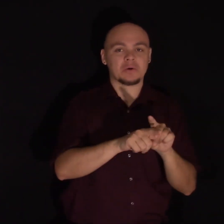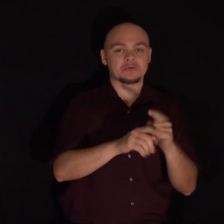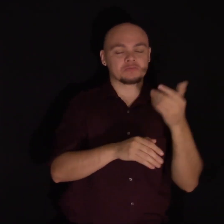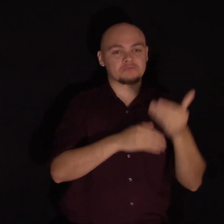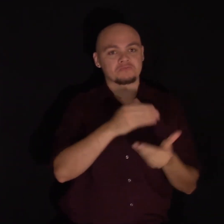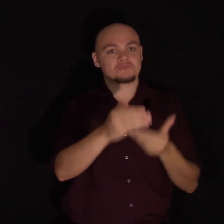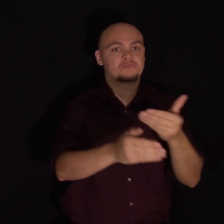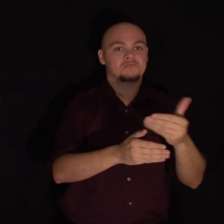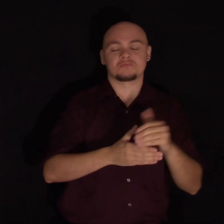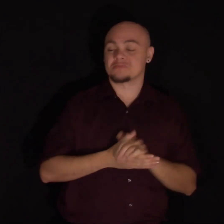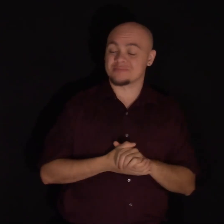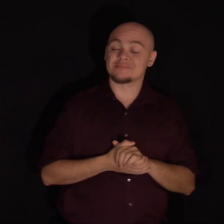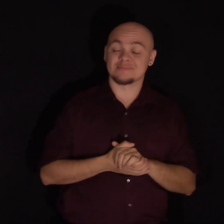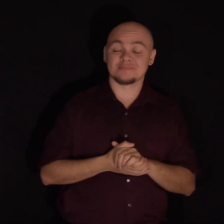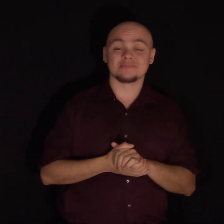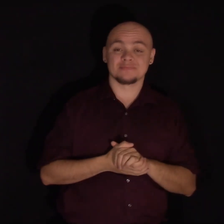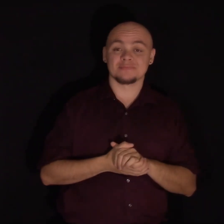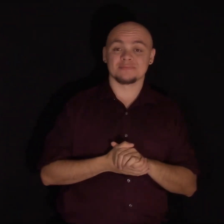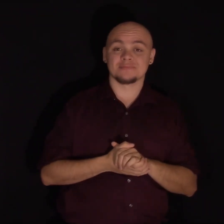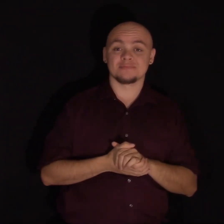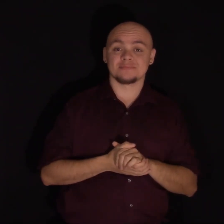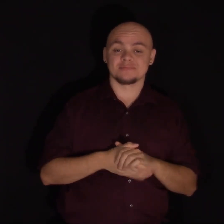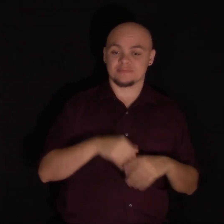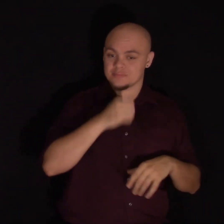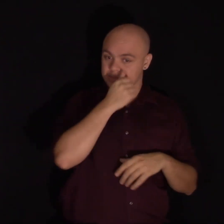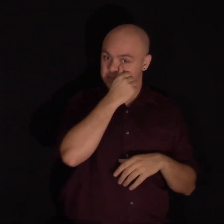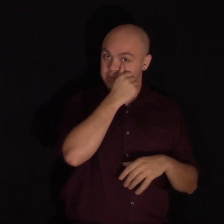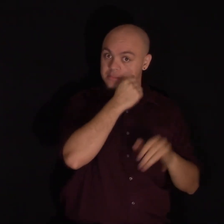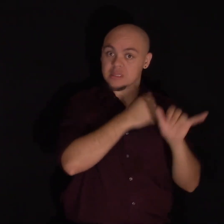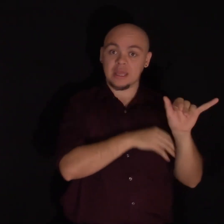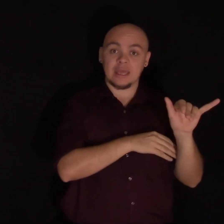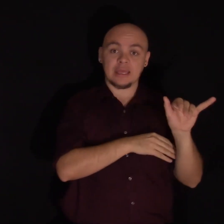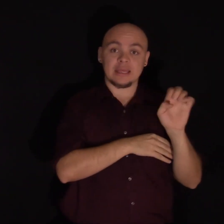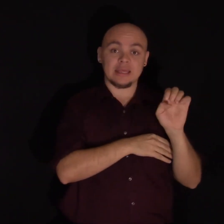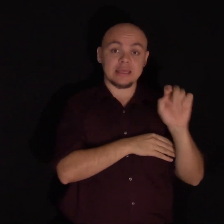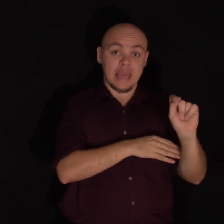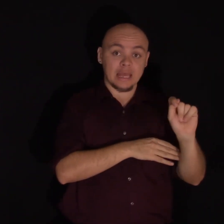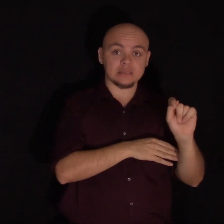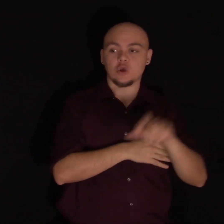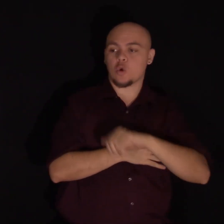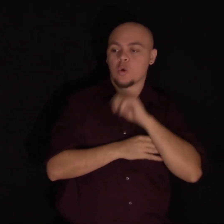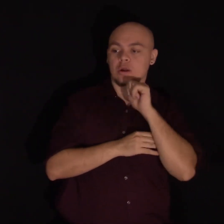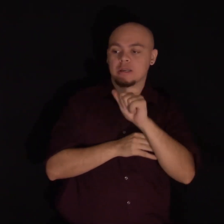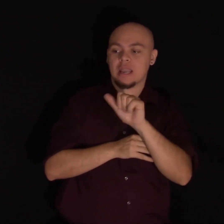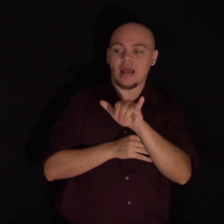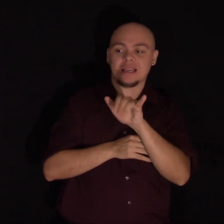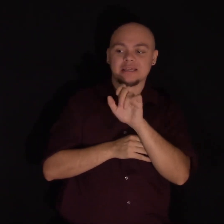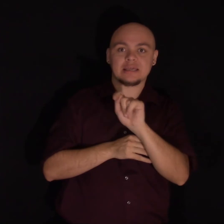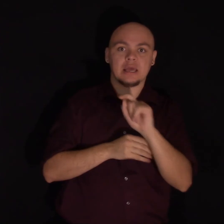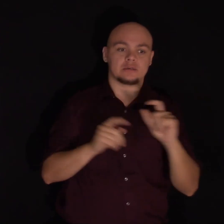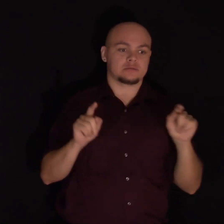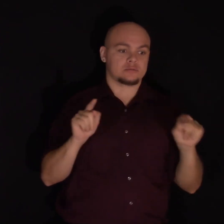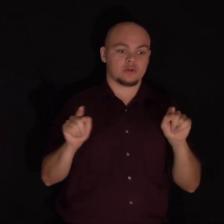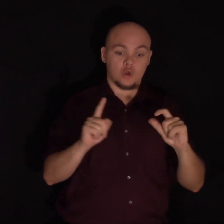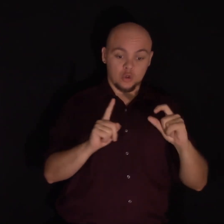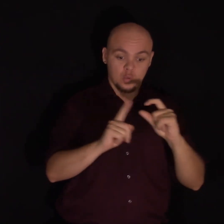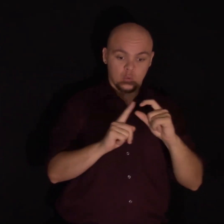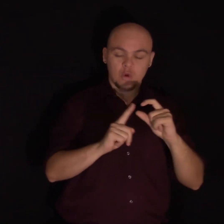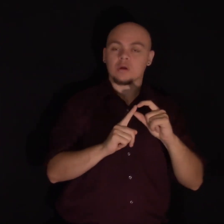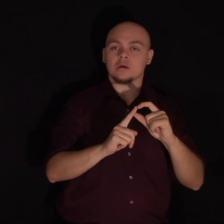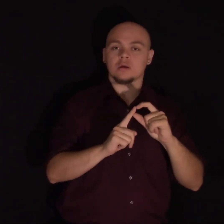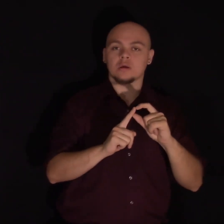really hard problems. Just the words, yet or not yet, we're finding give kids